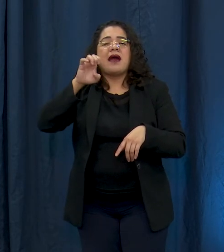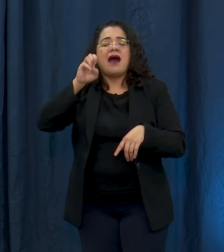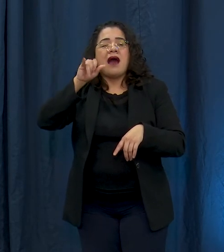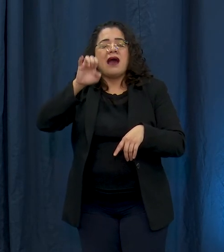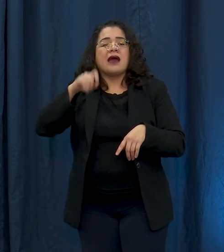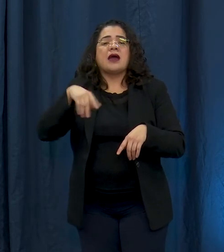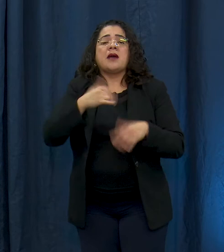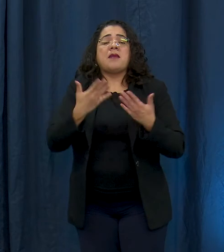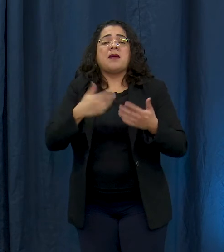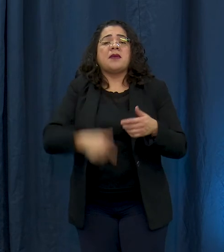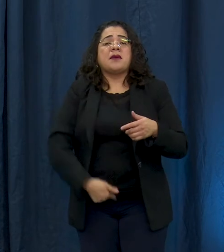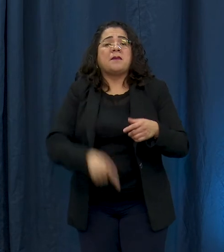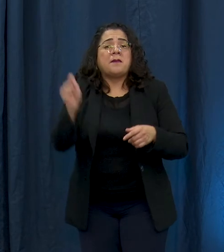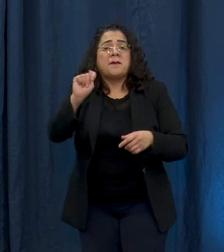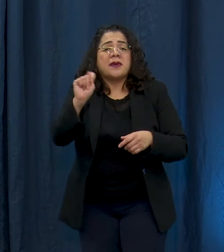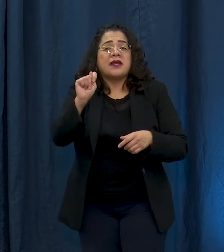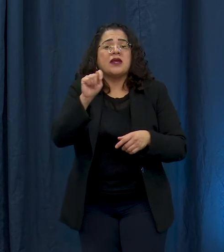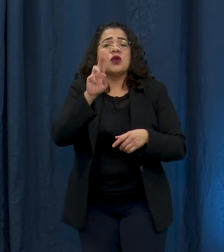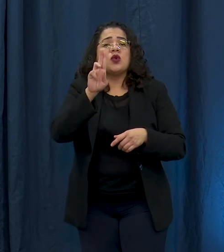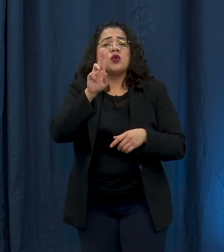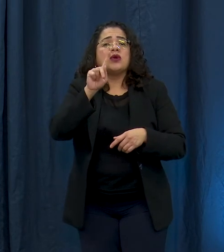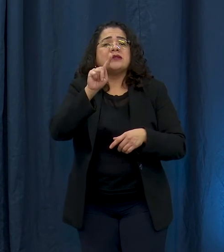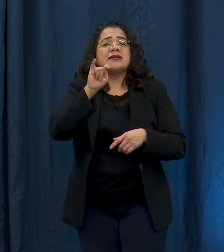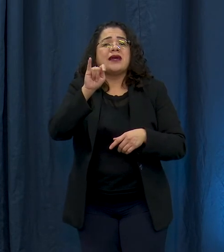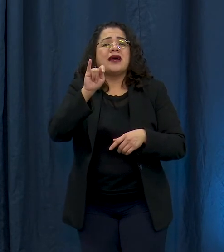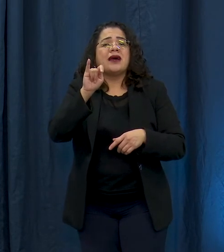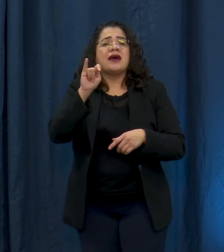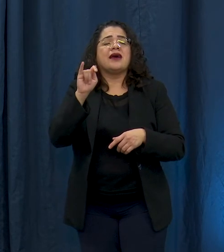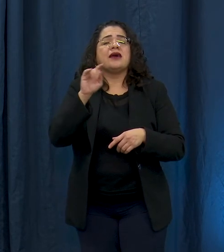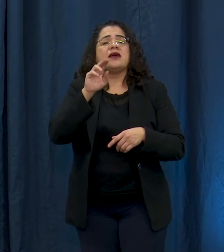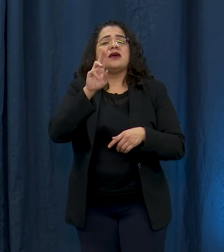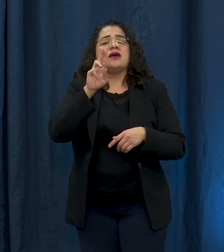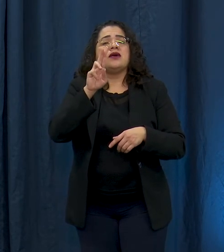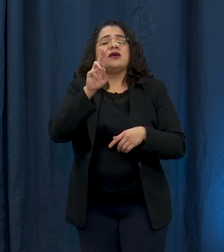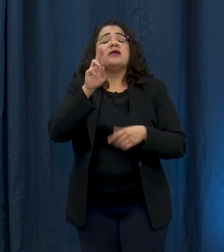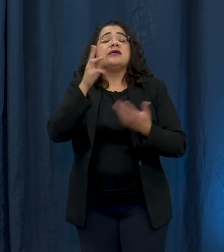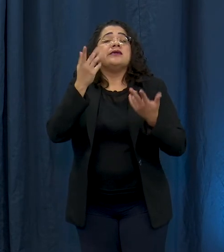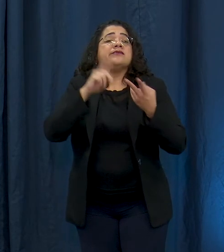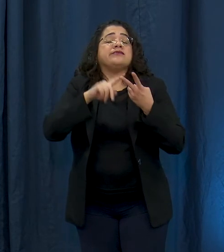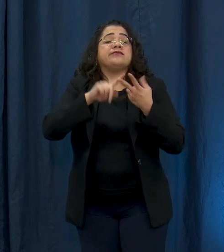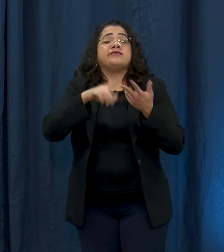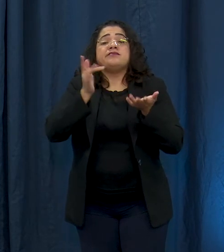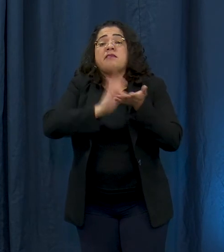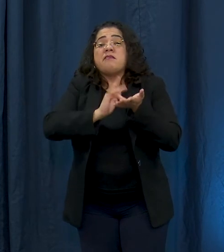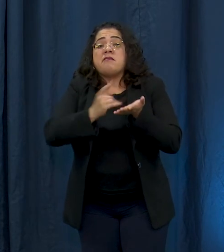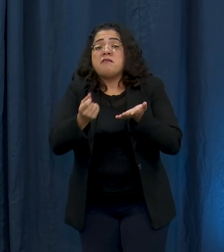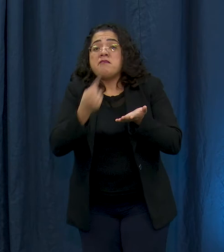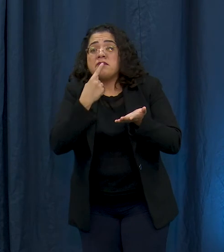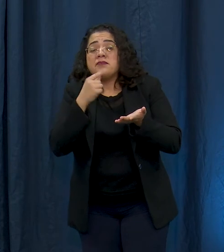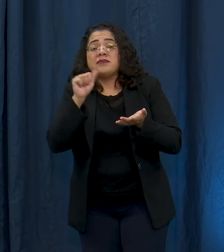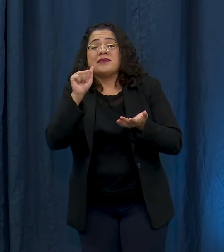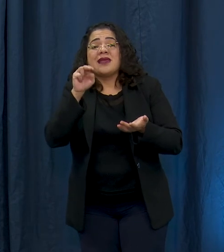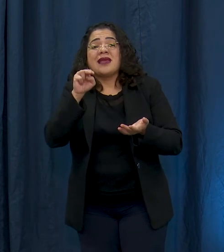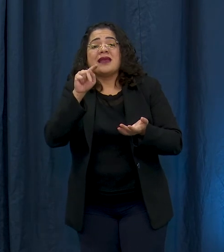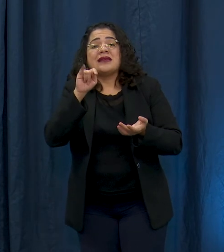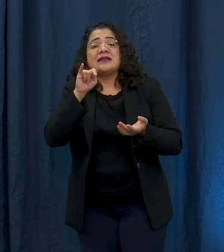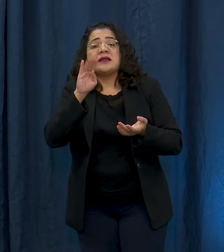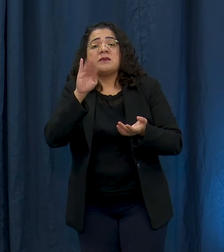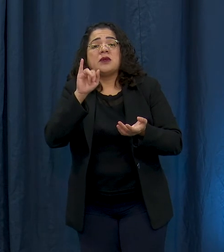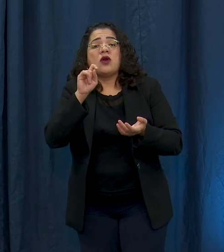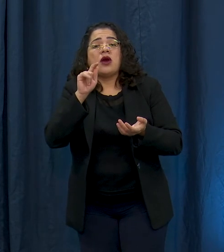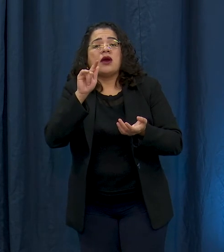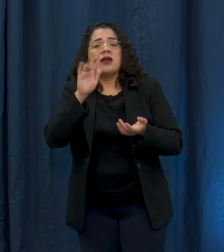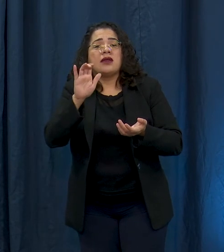tract infections, things that might require that the person be prescribed like an antibiotic. We are able to facilitate